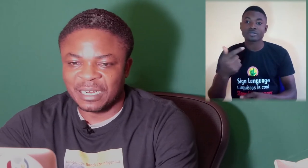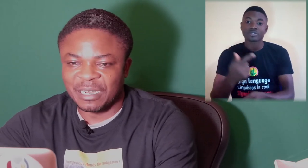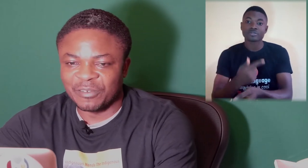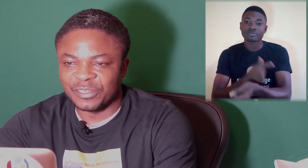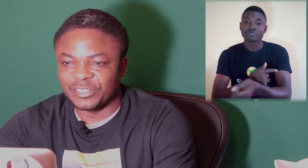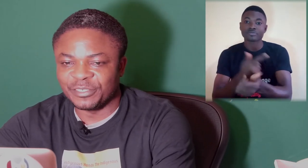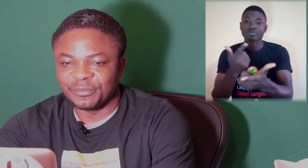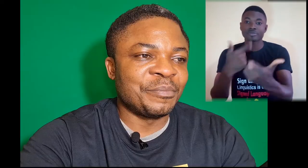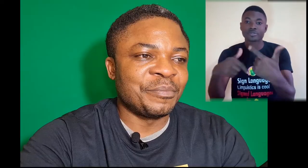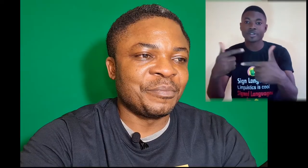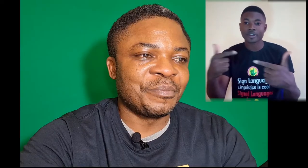language.